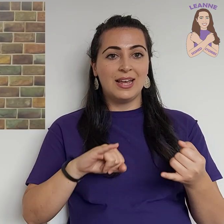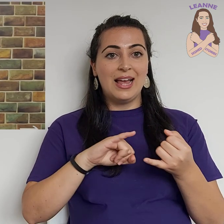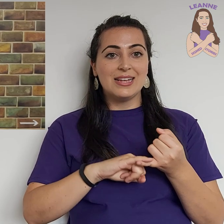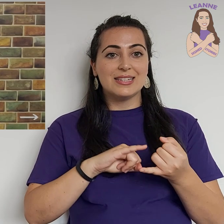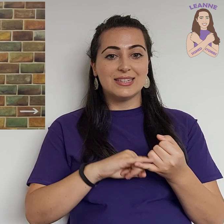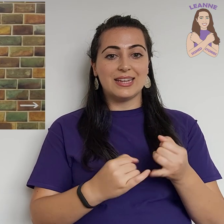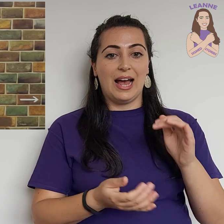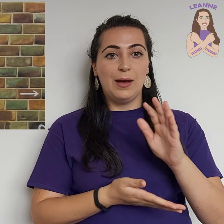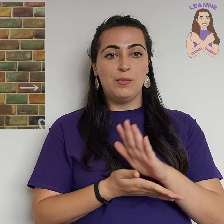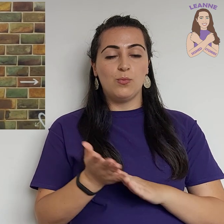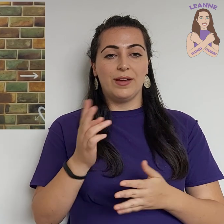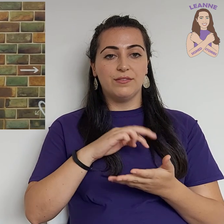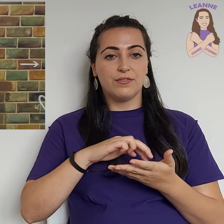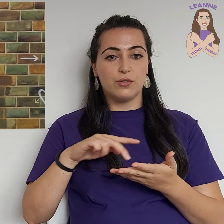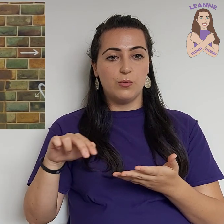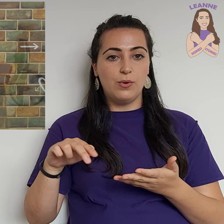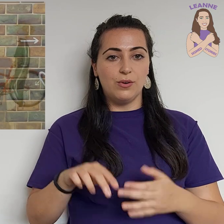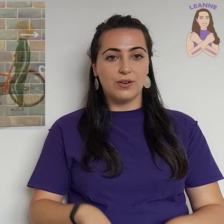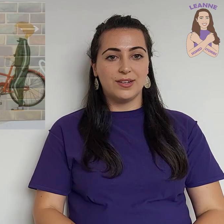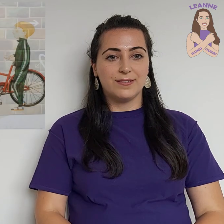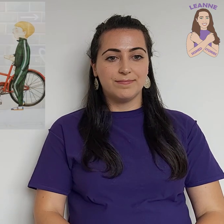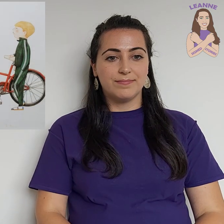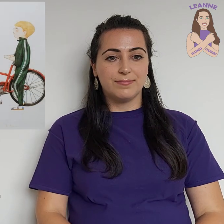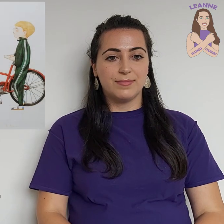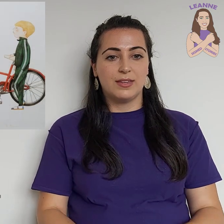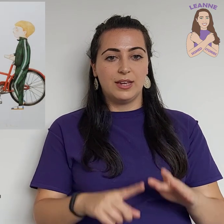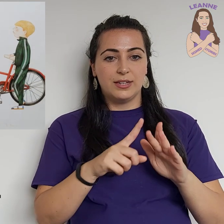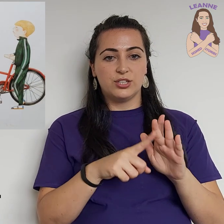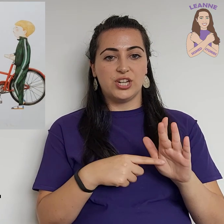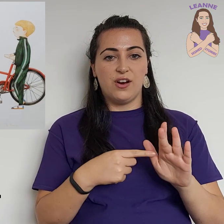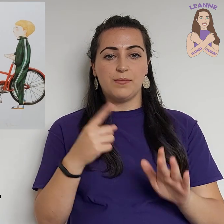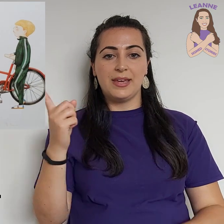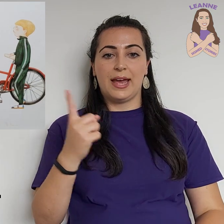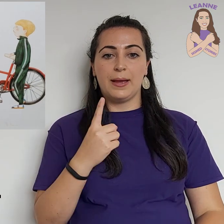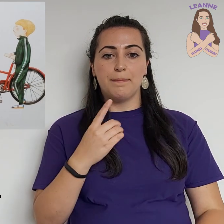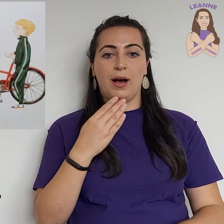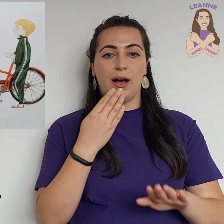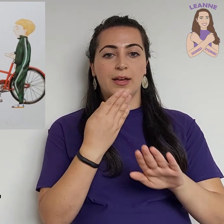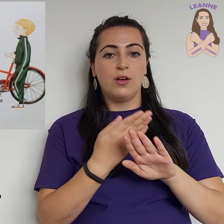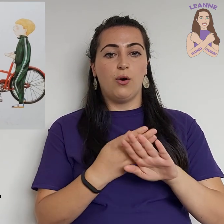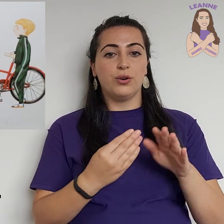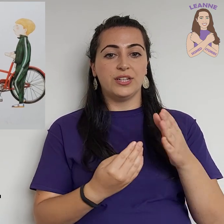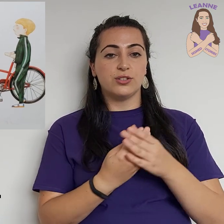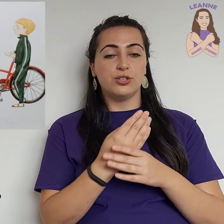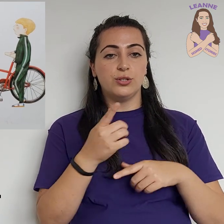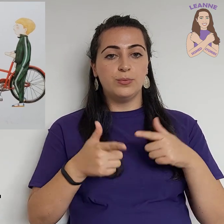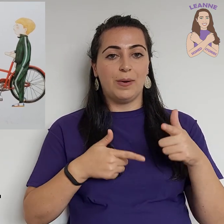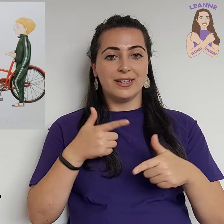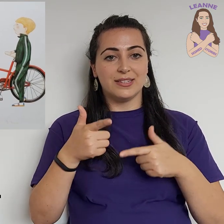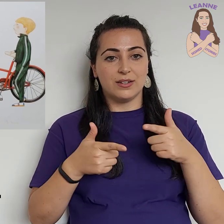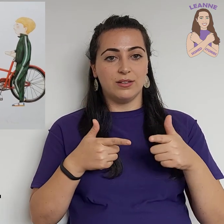Sam went for a walk. Jeremy came by on his new bicycle.